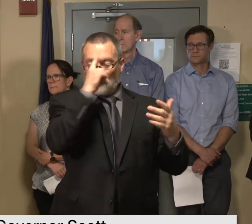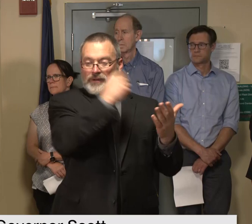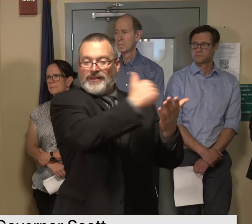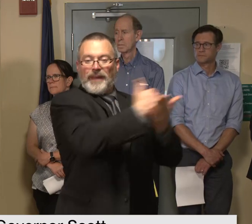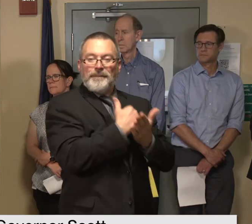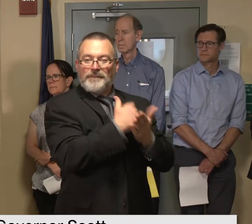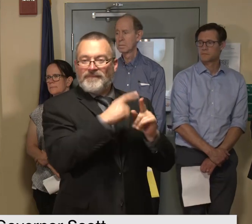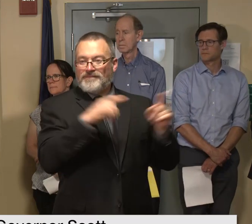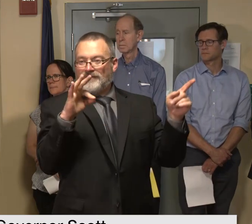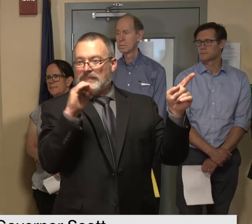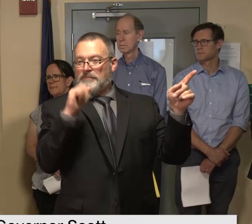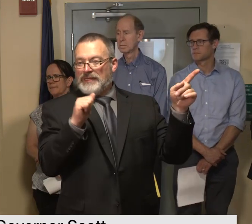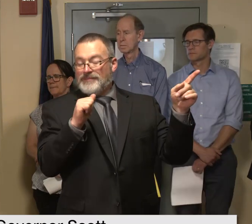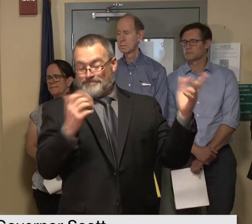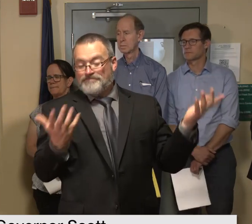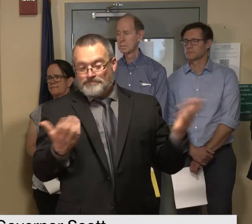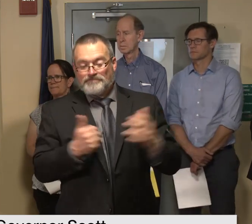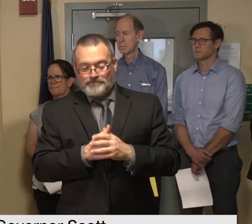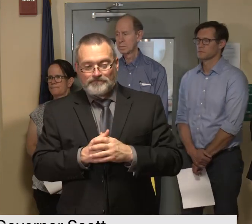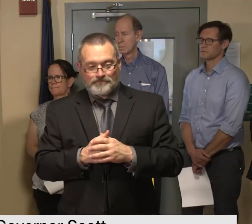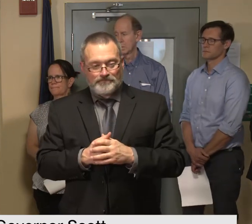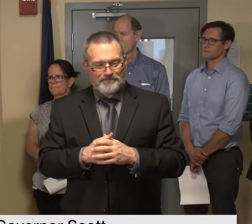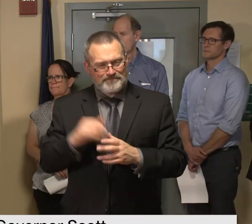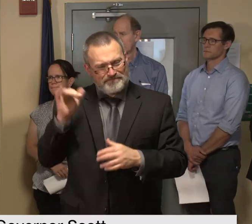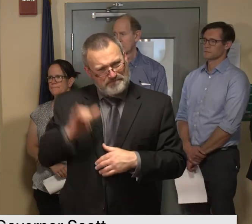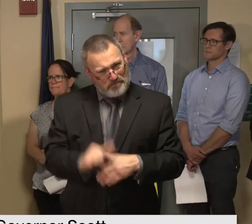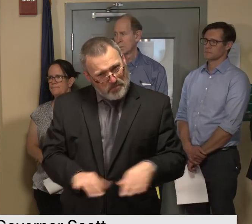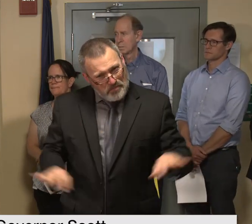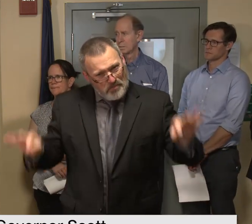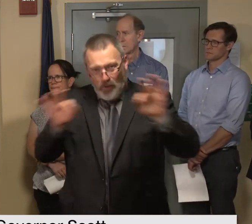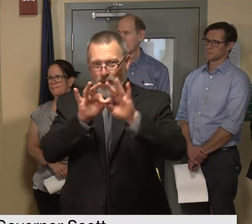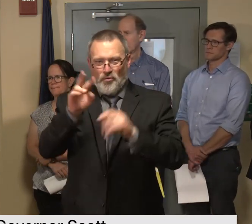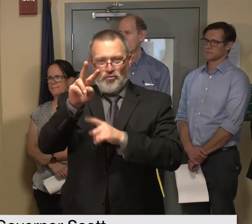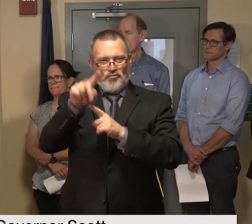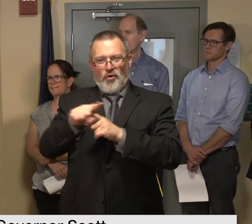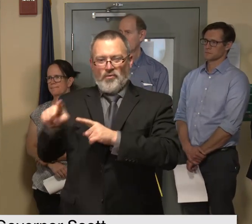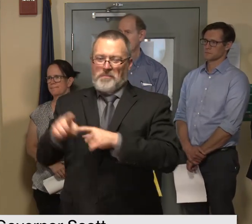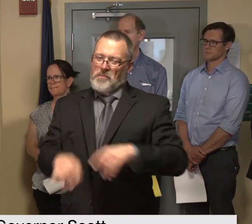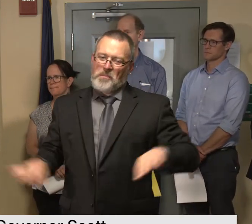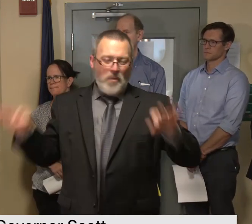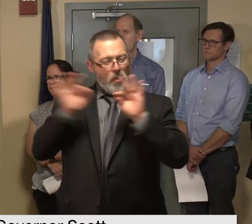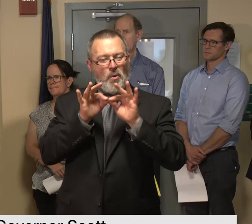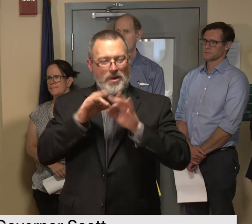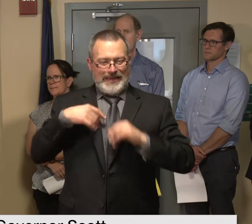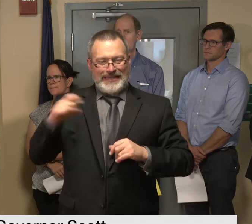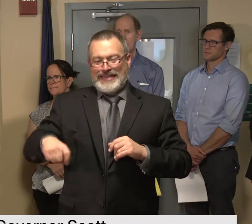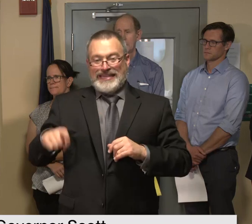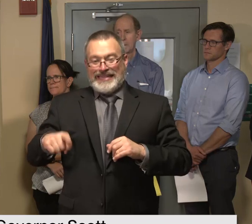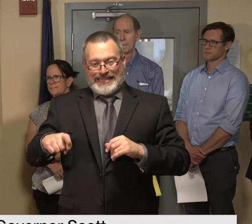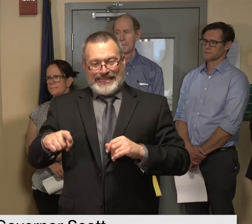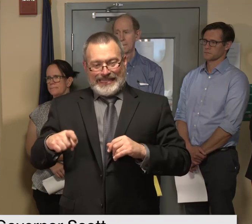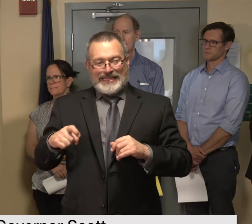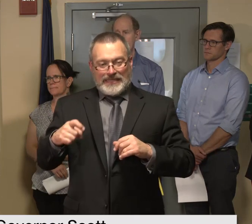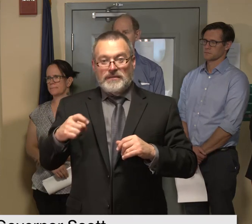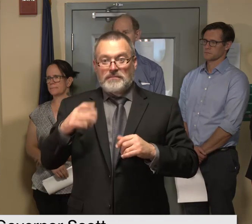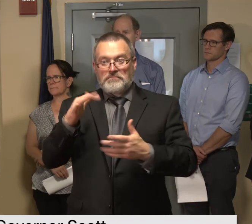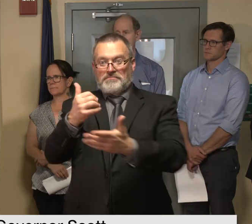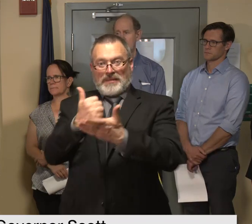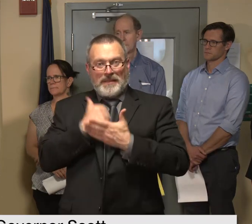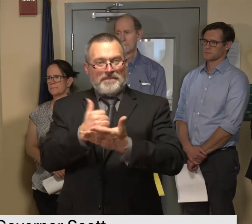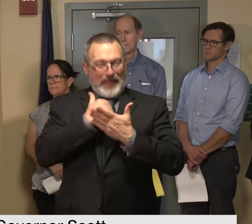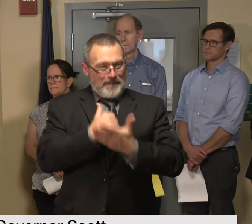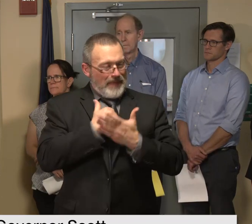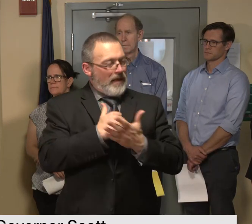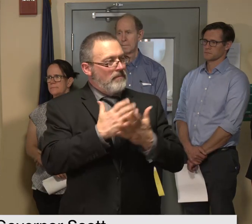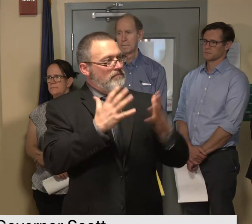assistance so it's really important to do that whether or not you're going to take advantage of that whether or not you're going to get anything in